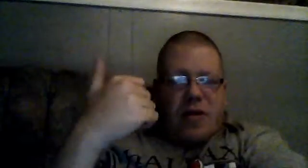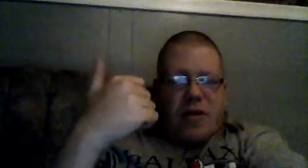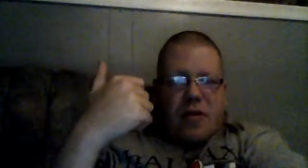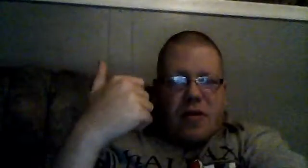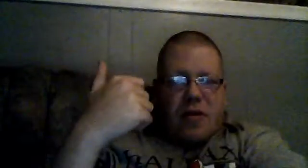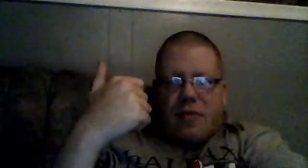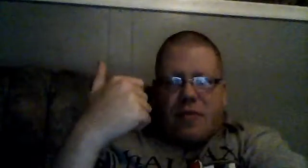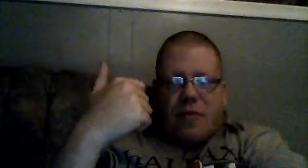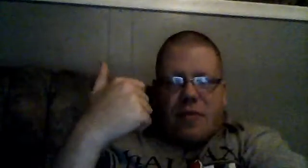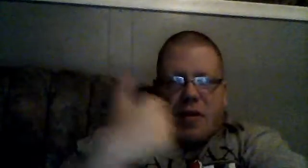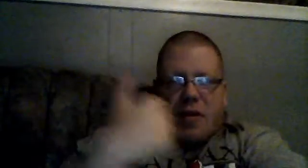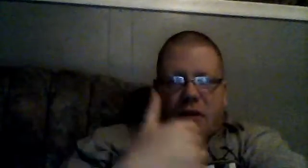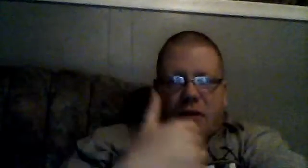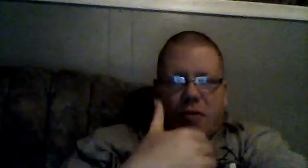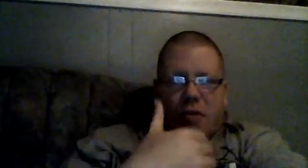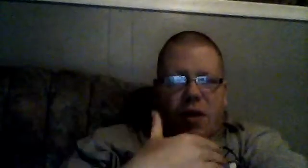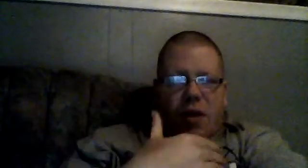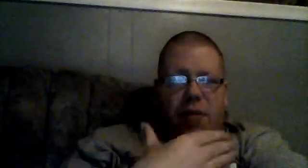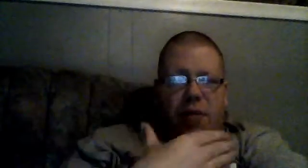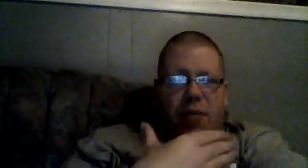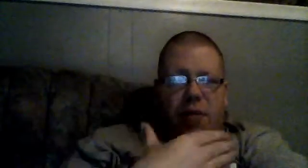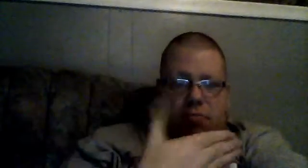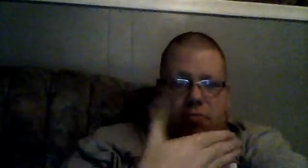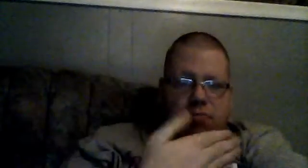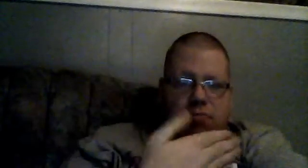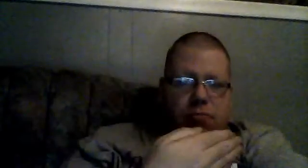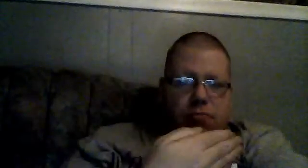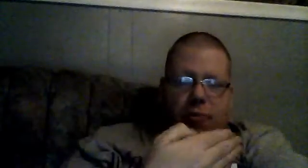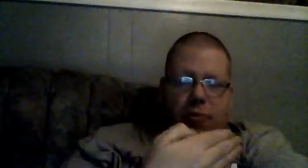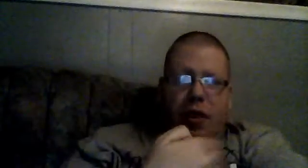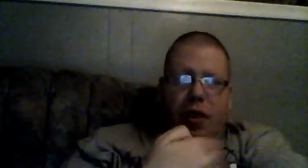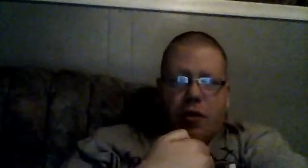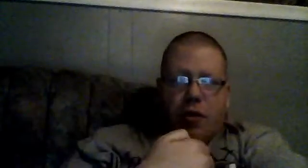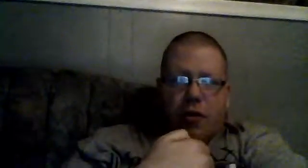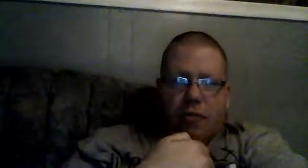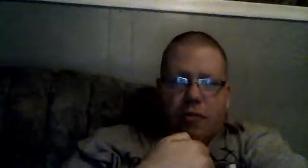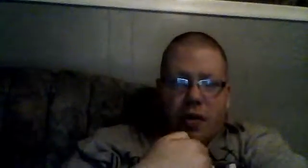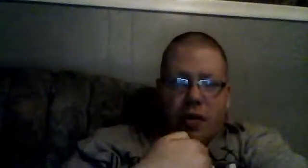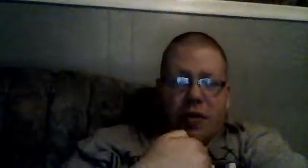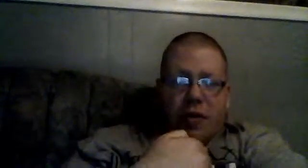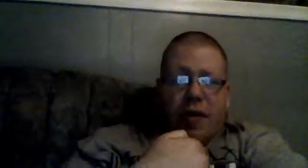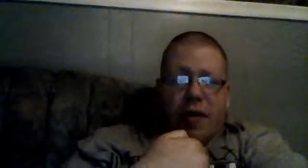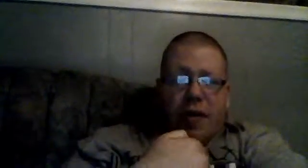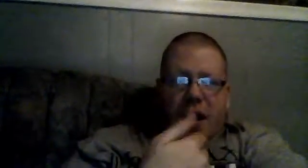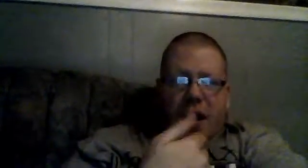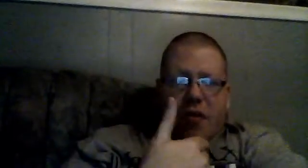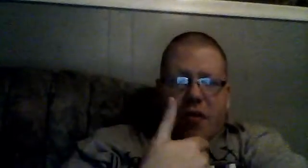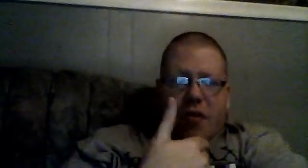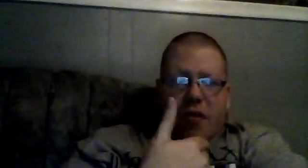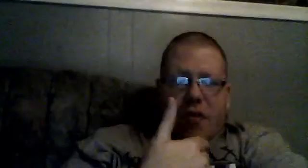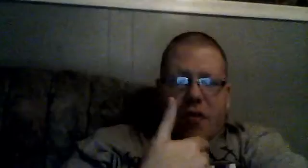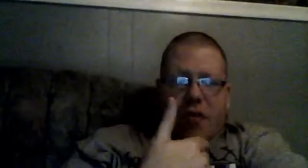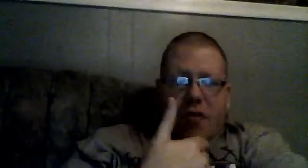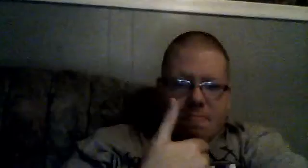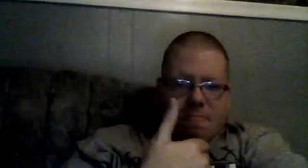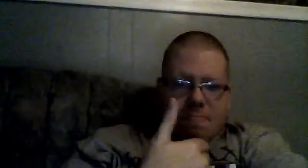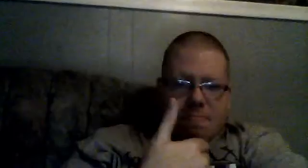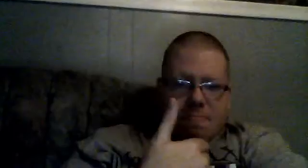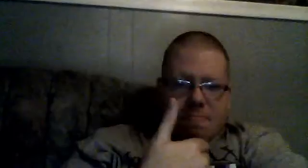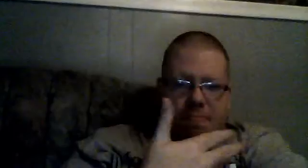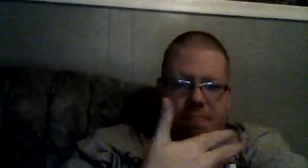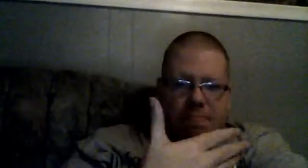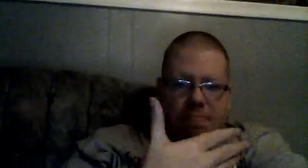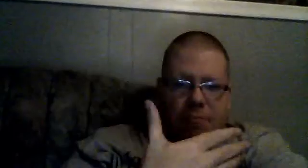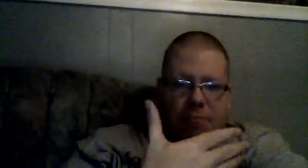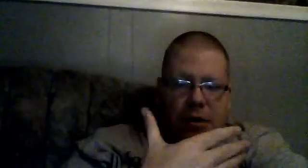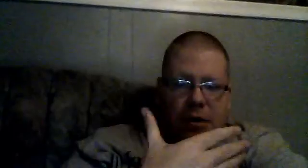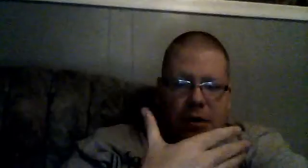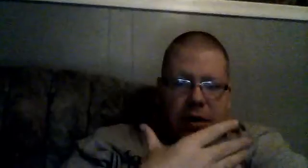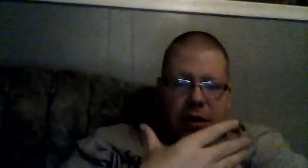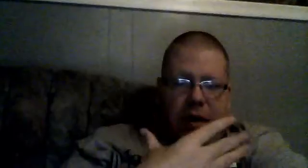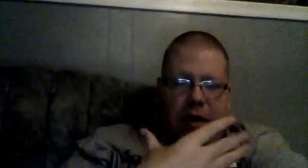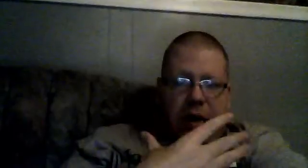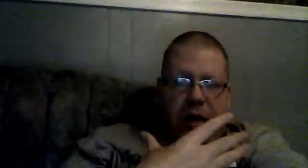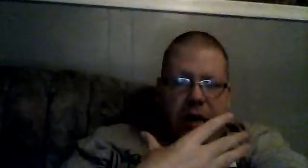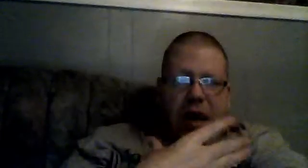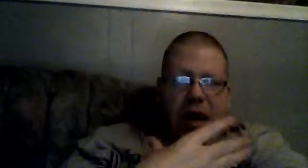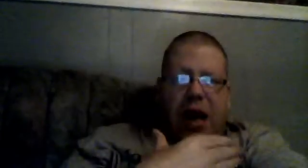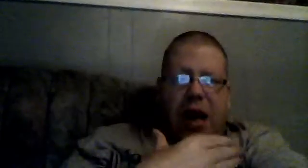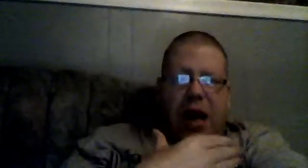maybe, well, I don't know, seen a guy who had